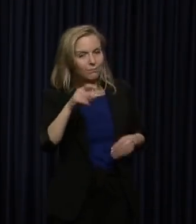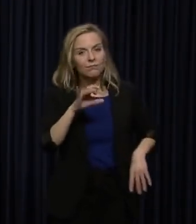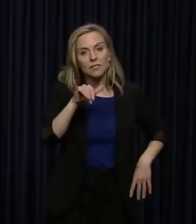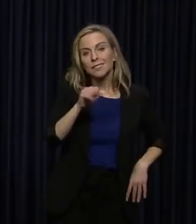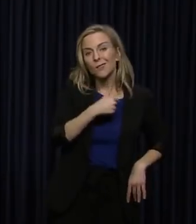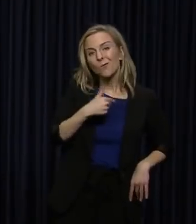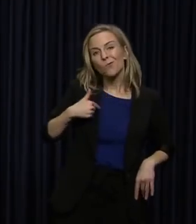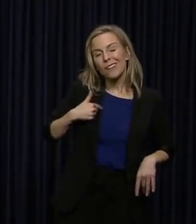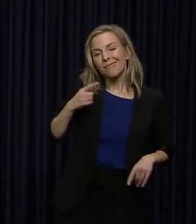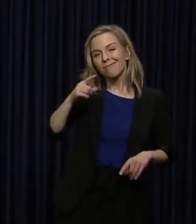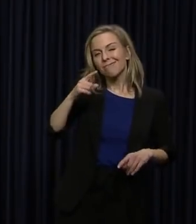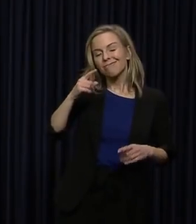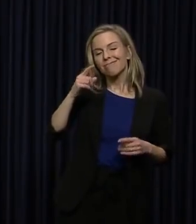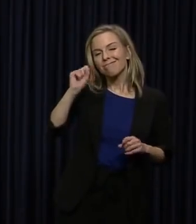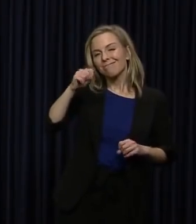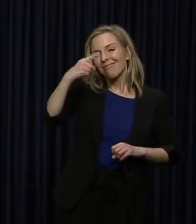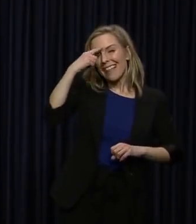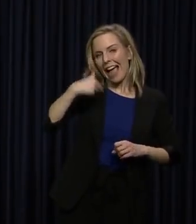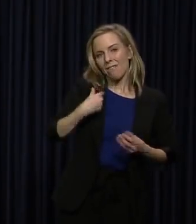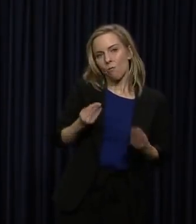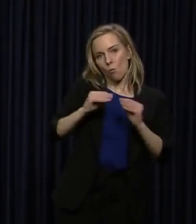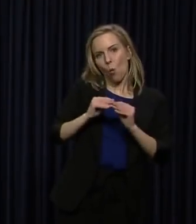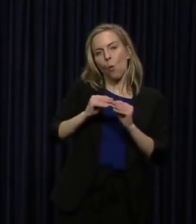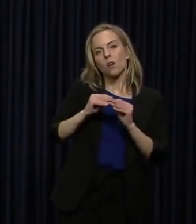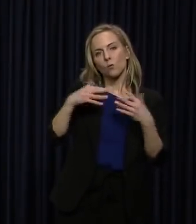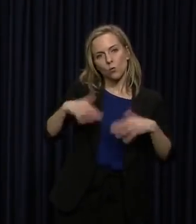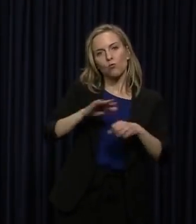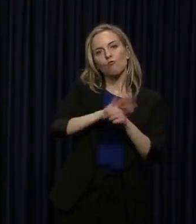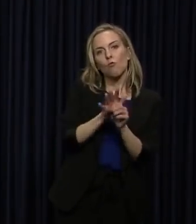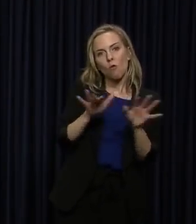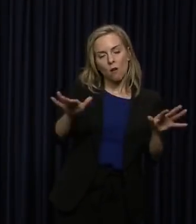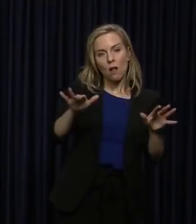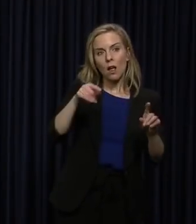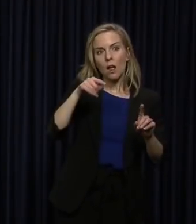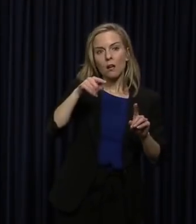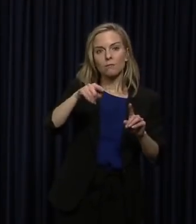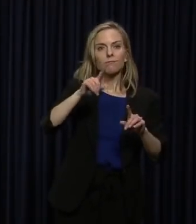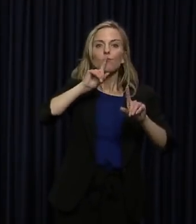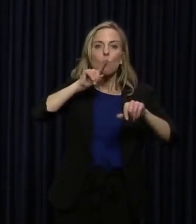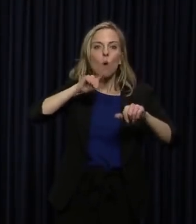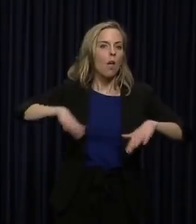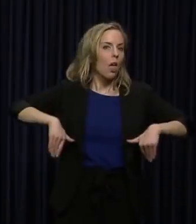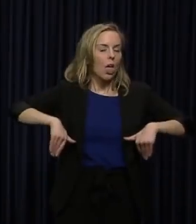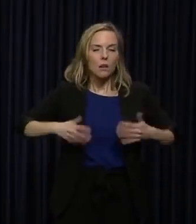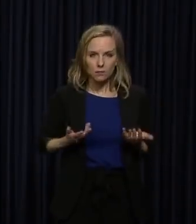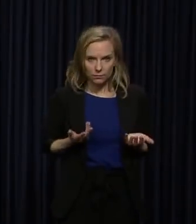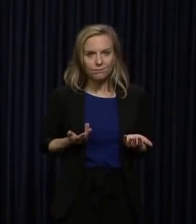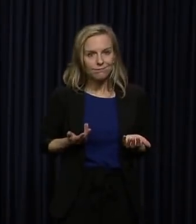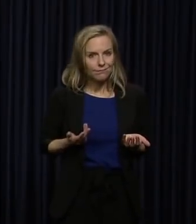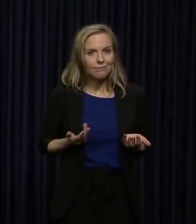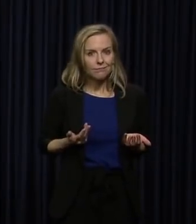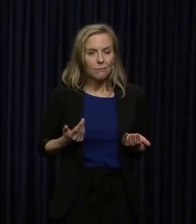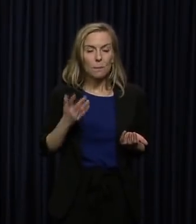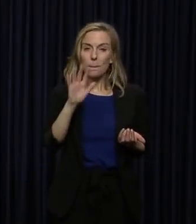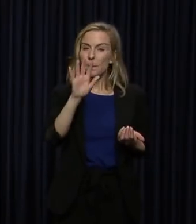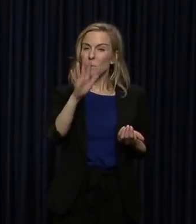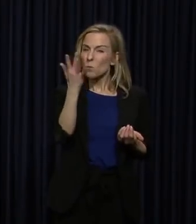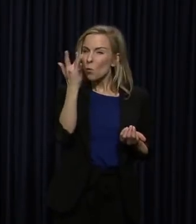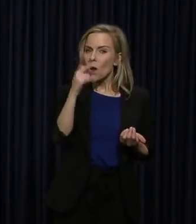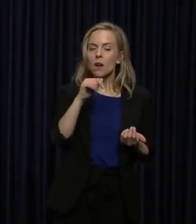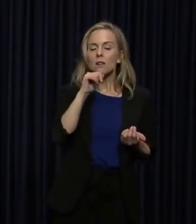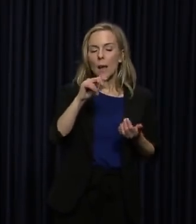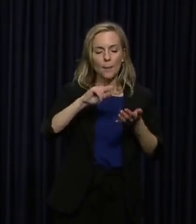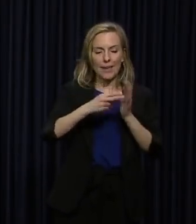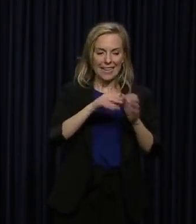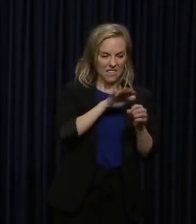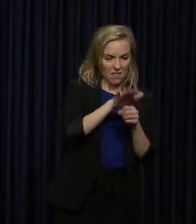is, there are more cases out there than are being reported. But that's not just due to